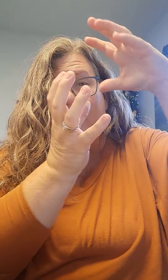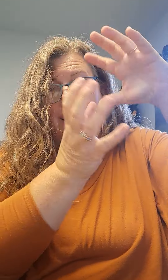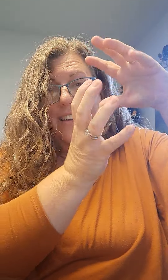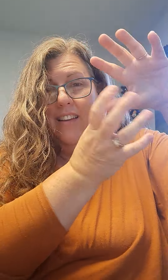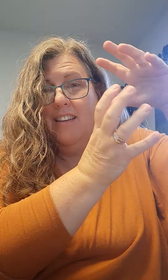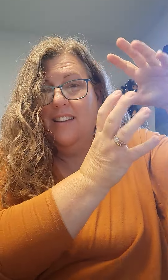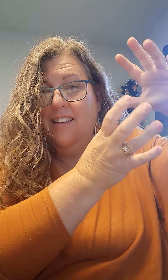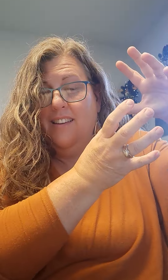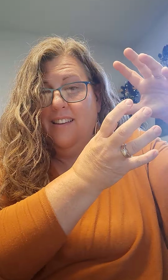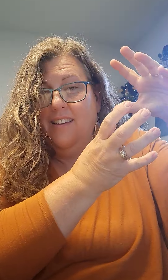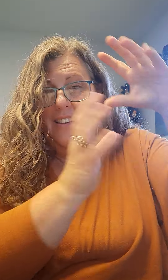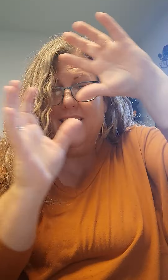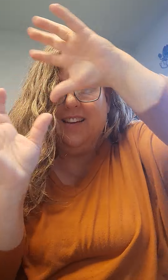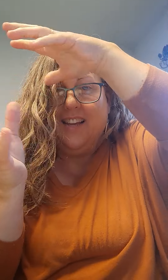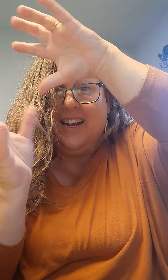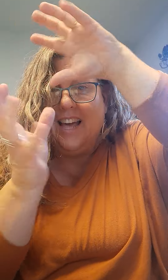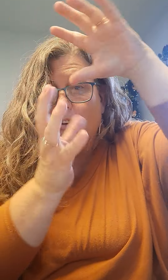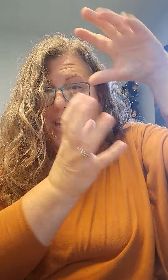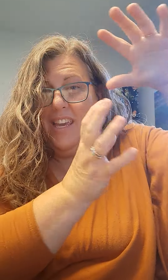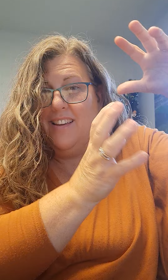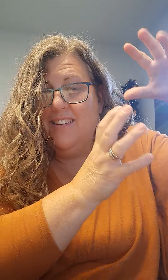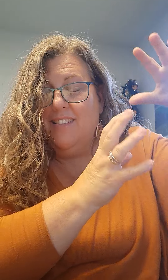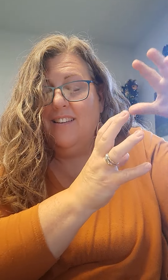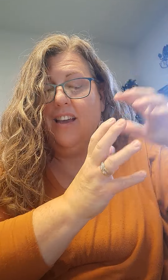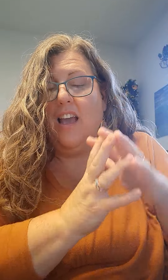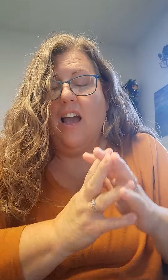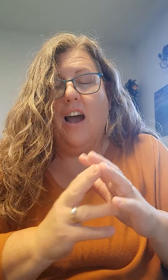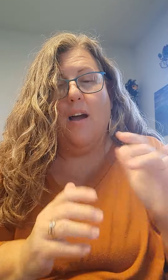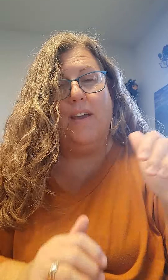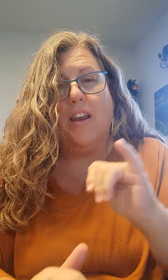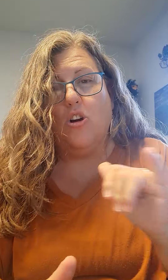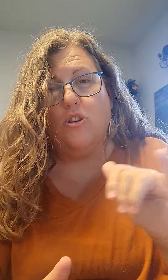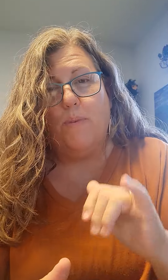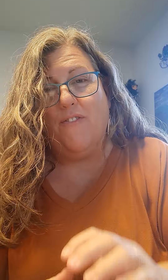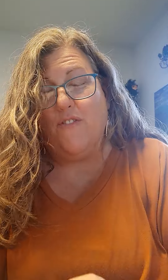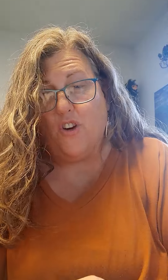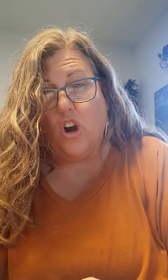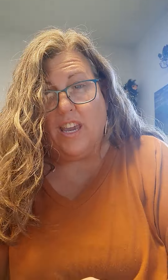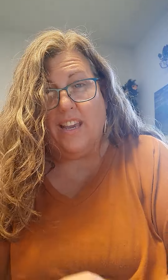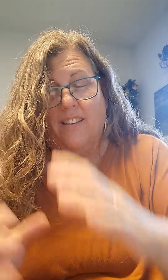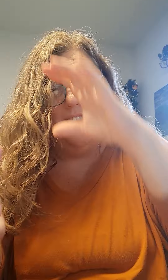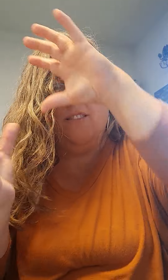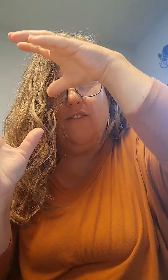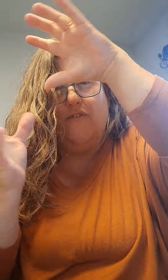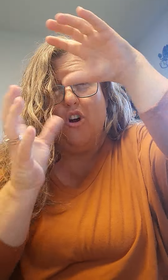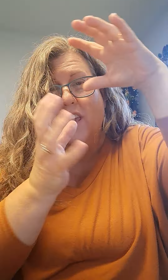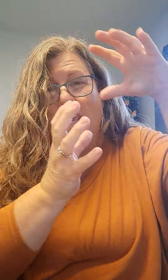cloudy. It could also be for foggy, foggy,